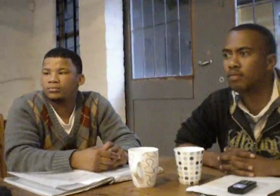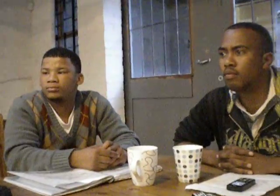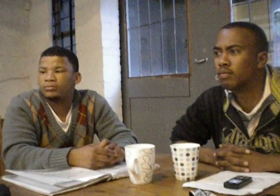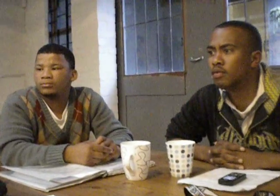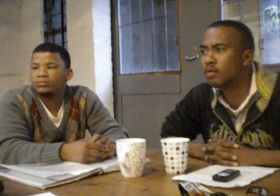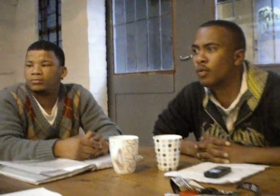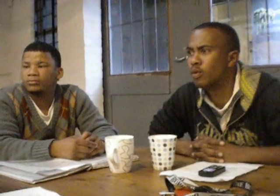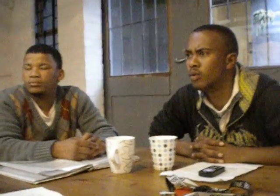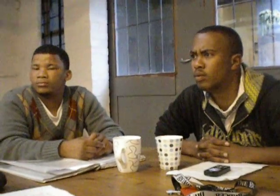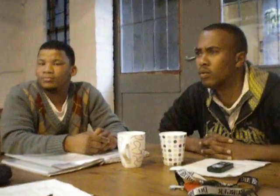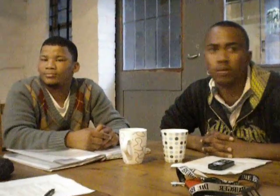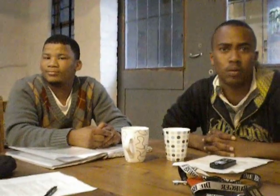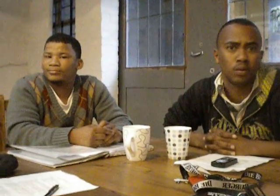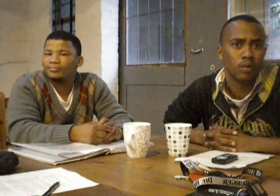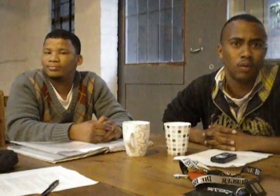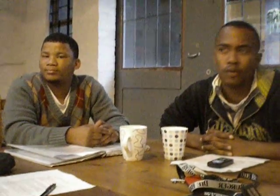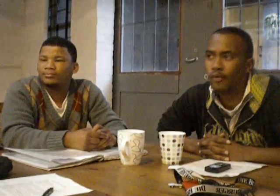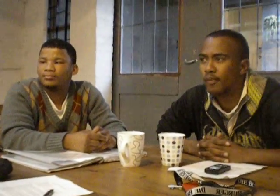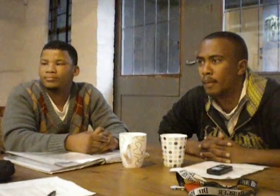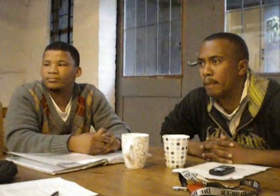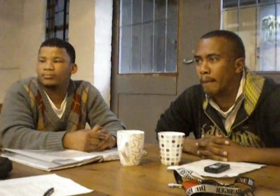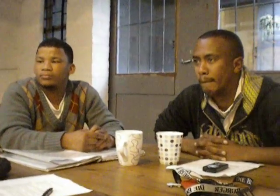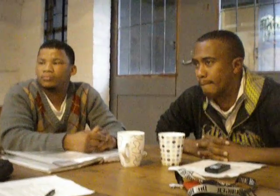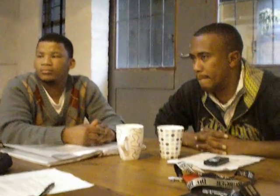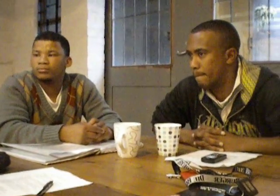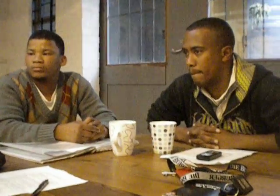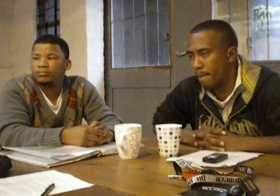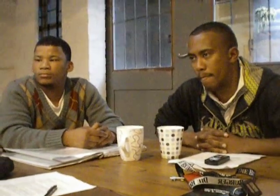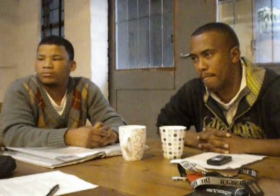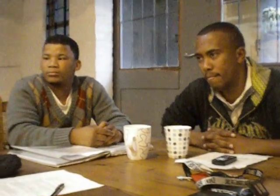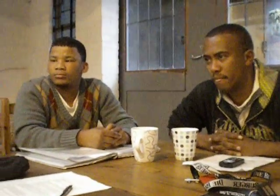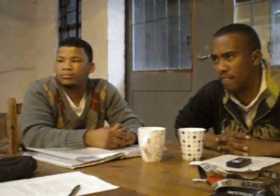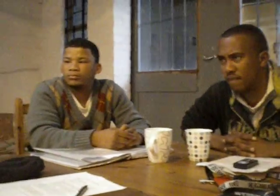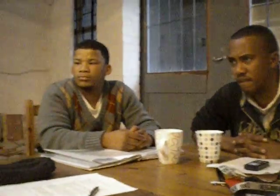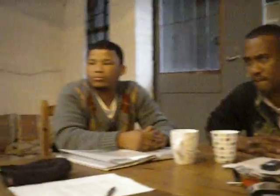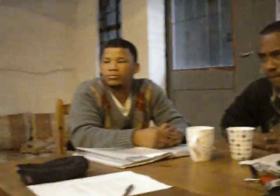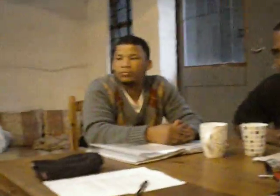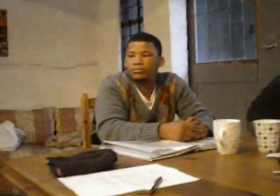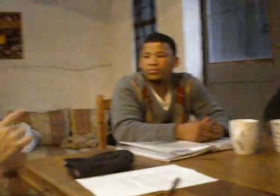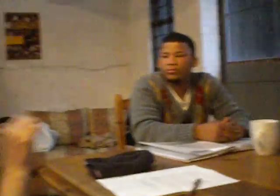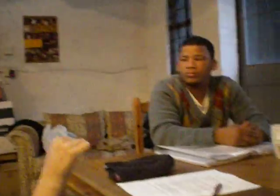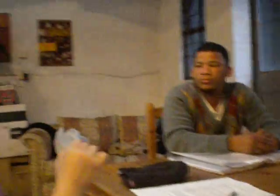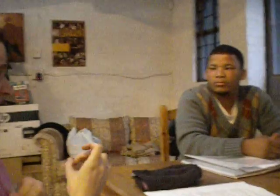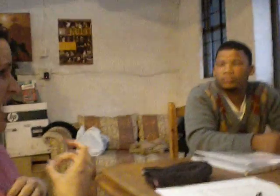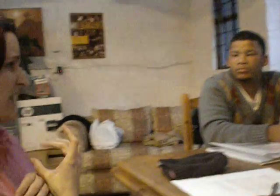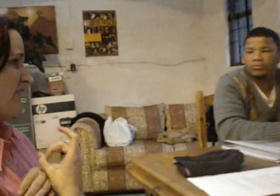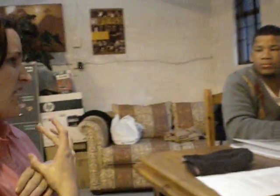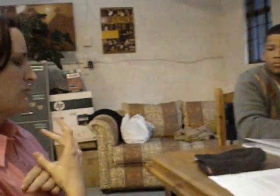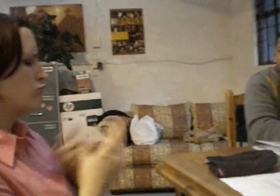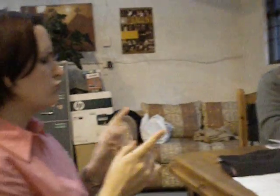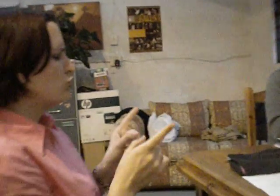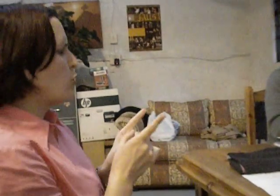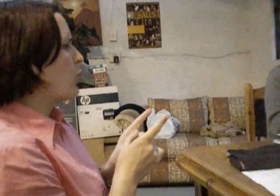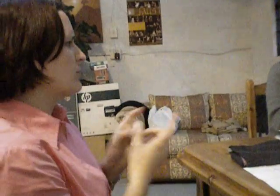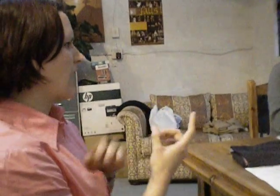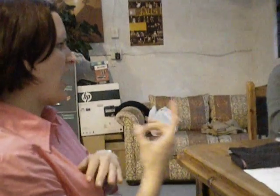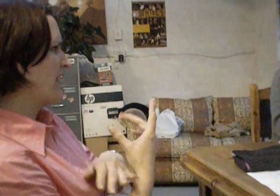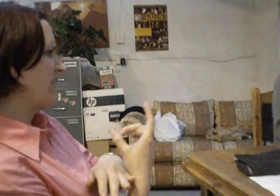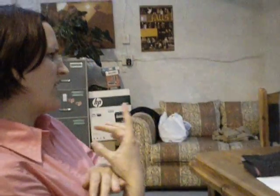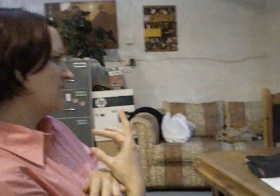What can they offer me in advice, just in a couple of sentences, for me to start working at